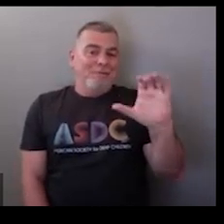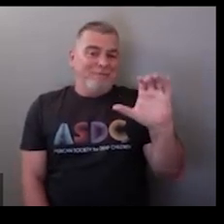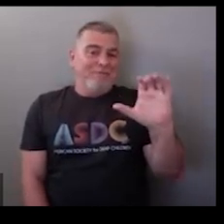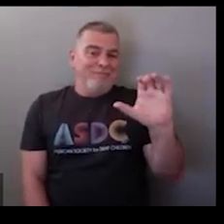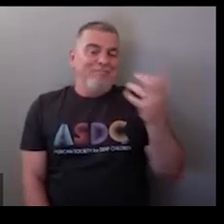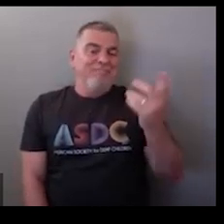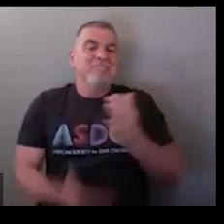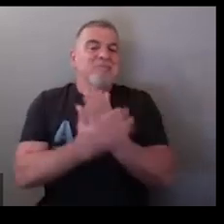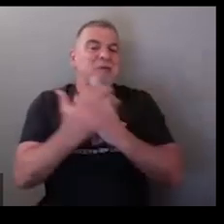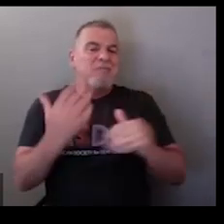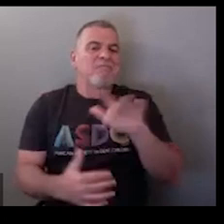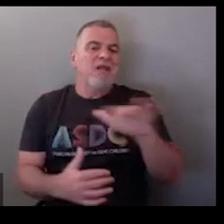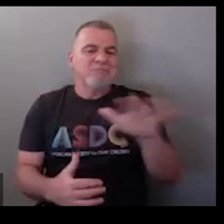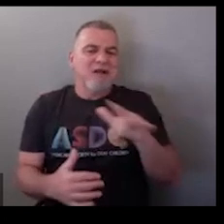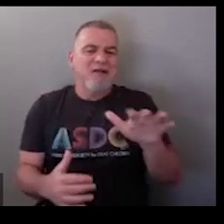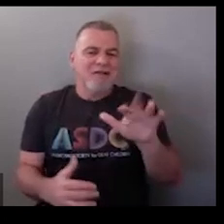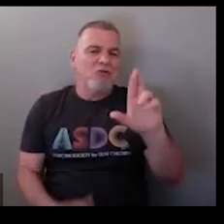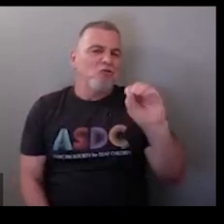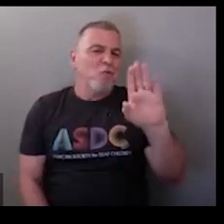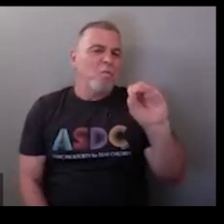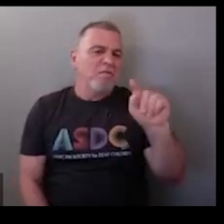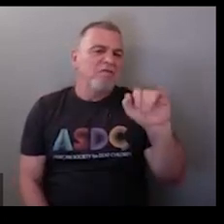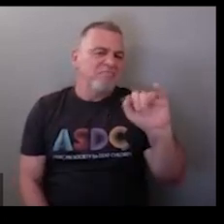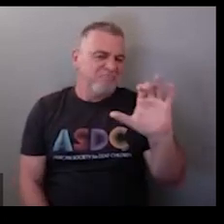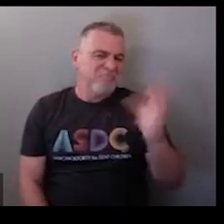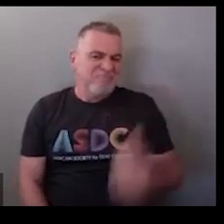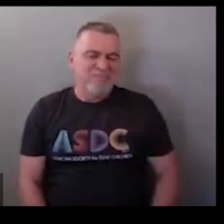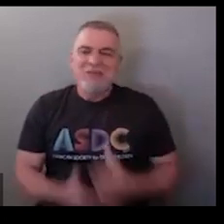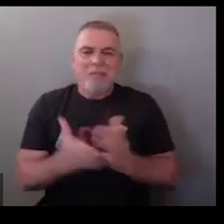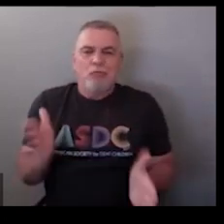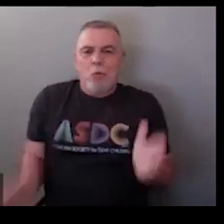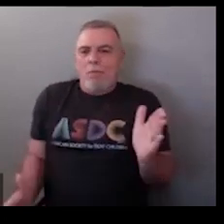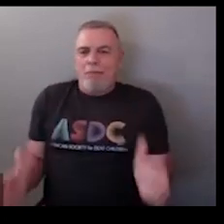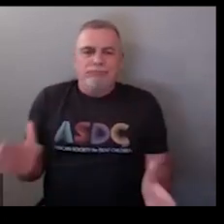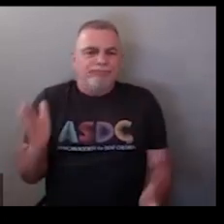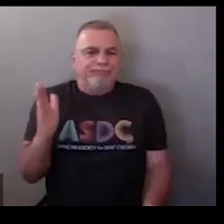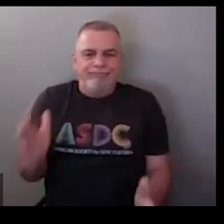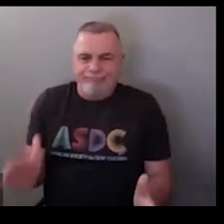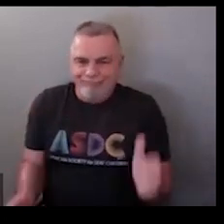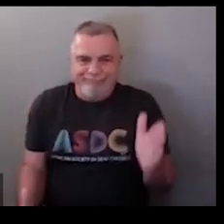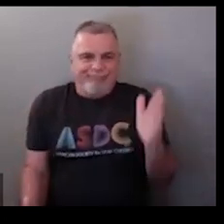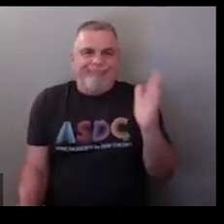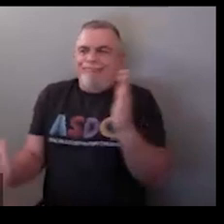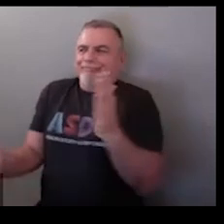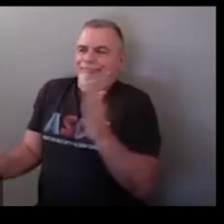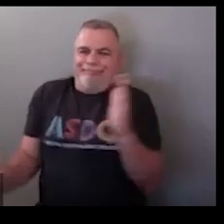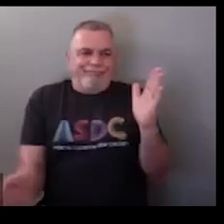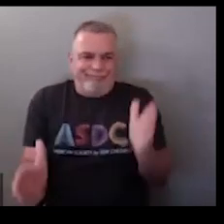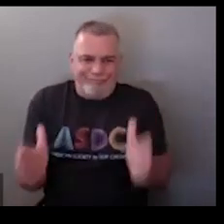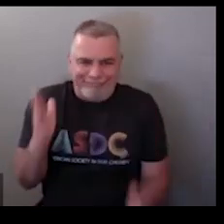so robotics some people will fingerspell robotics some people do robot like this